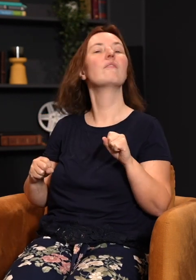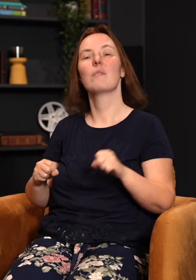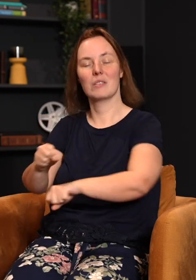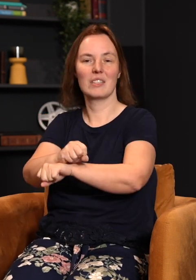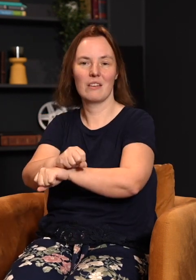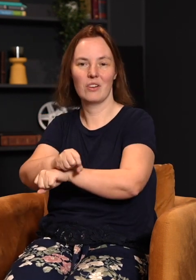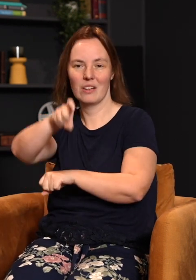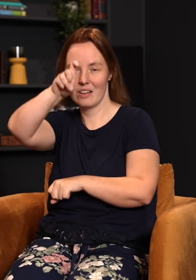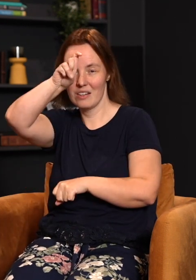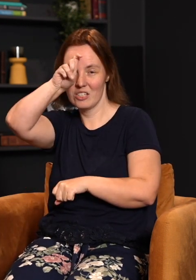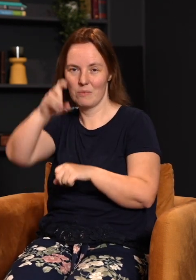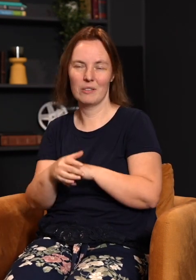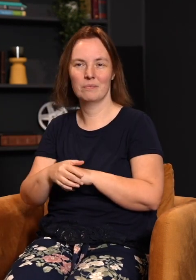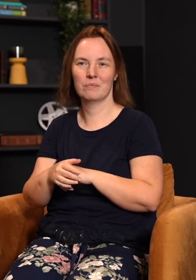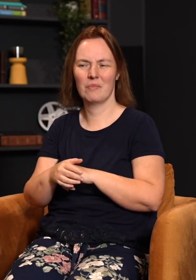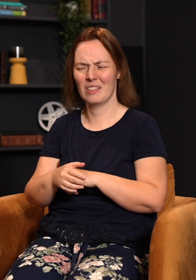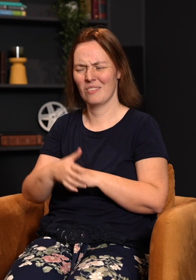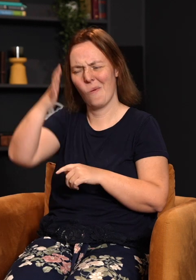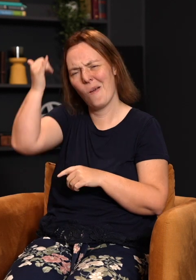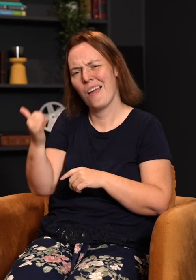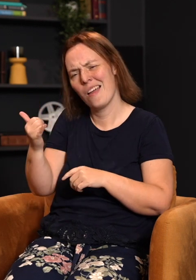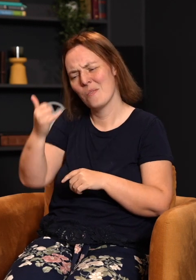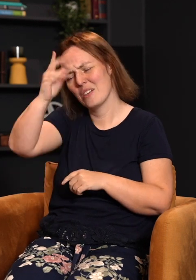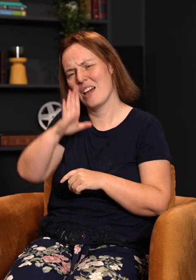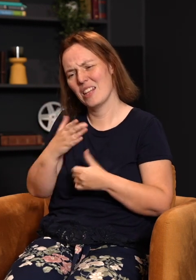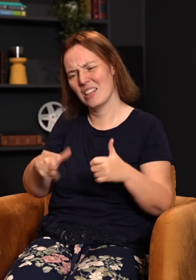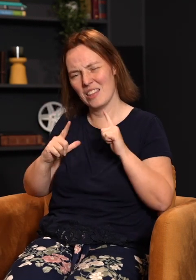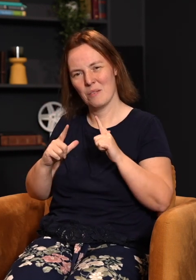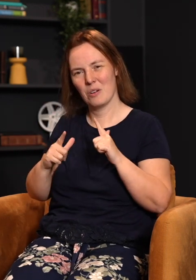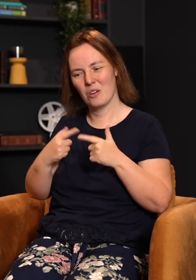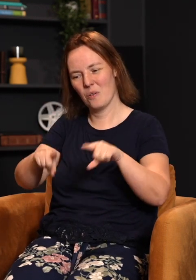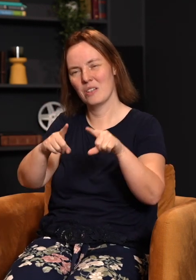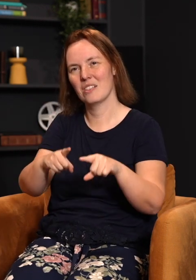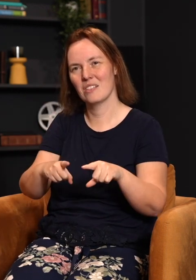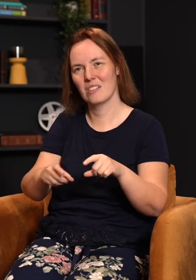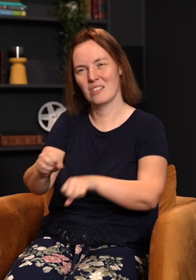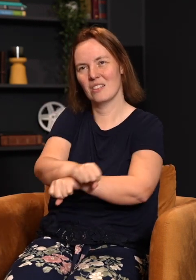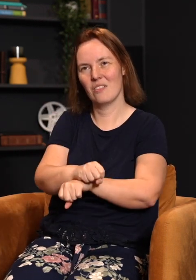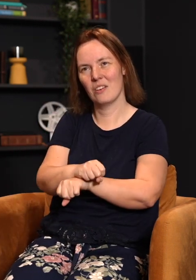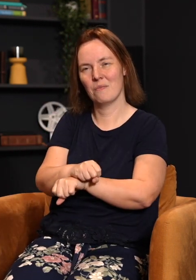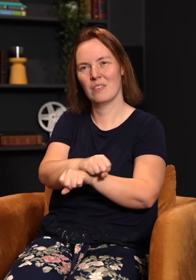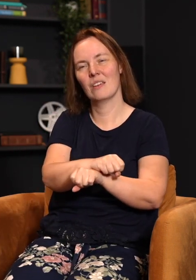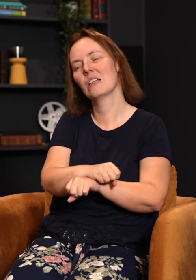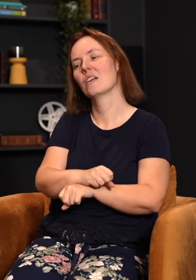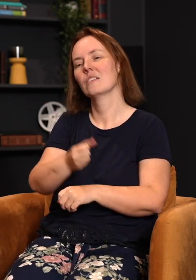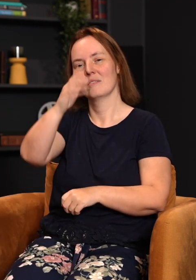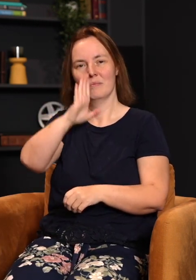You kind of wonder sometimes, why did you allow them to go into slavery and all that kind of stuff would happen? I believe what God was doing was he was